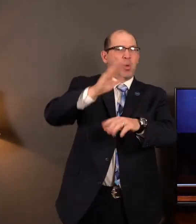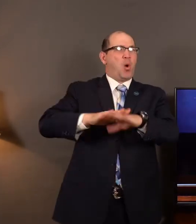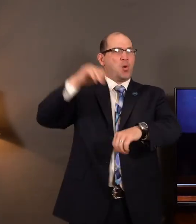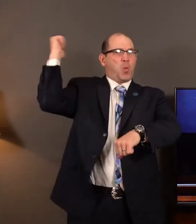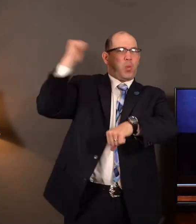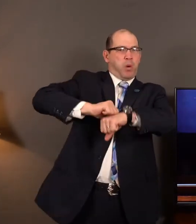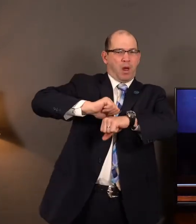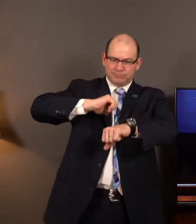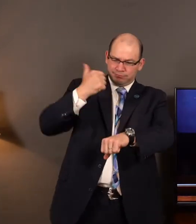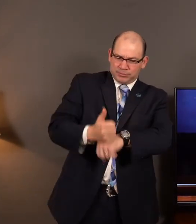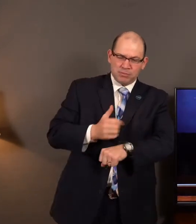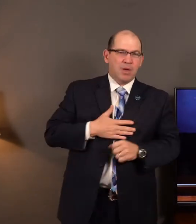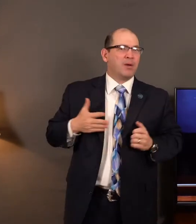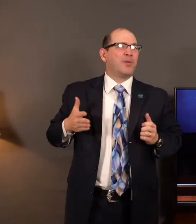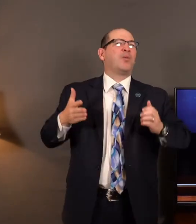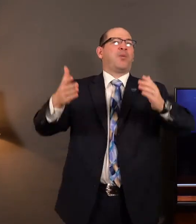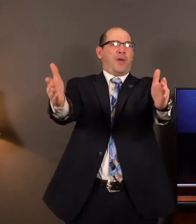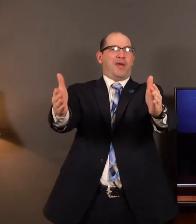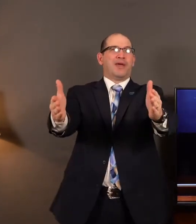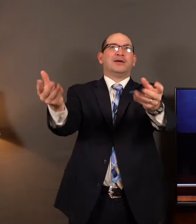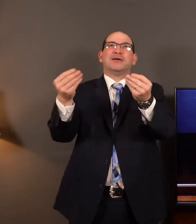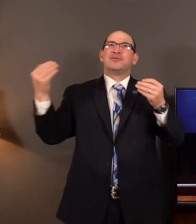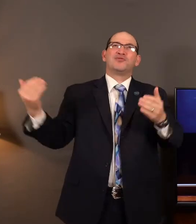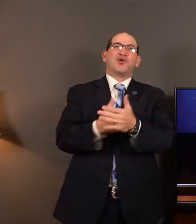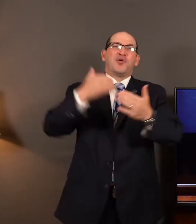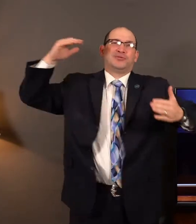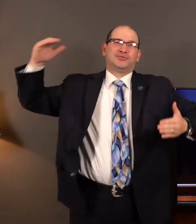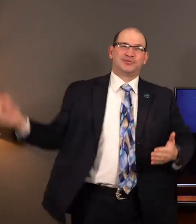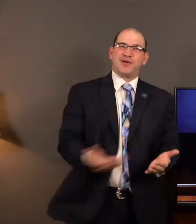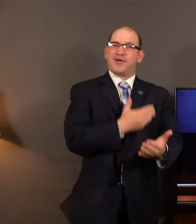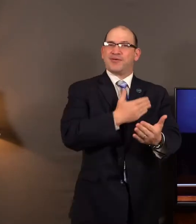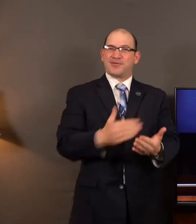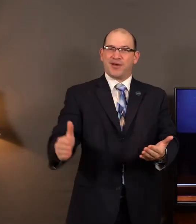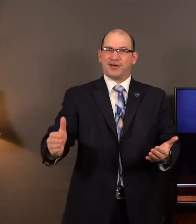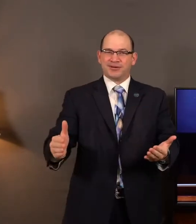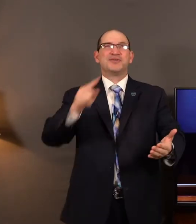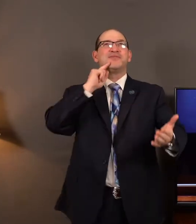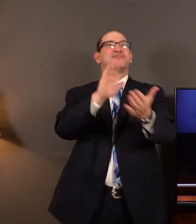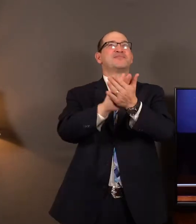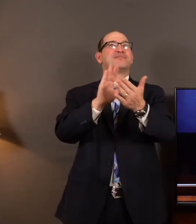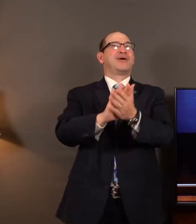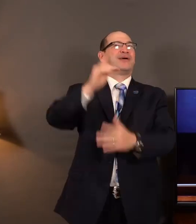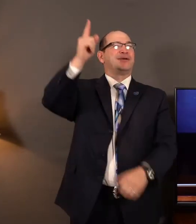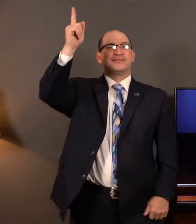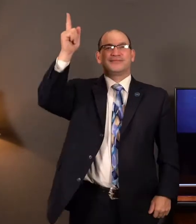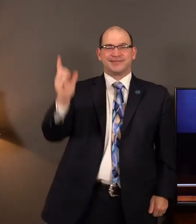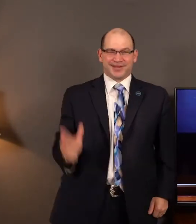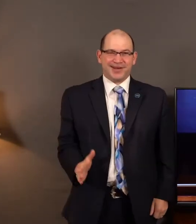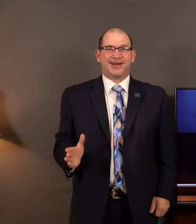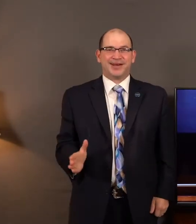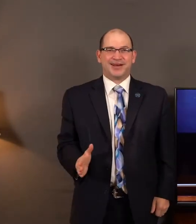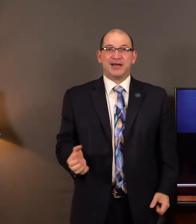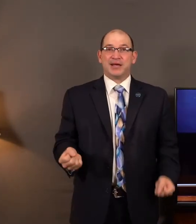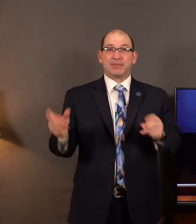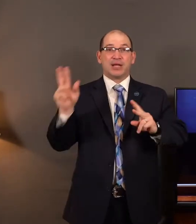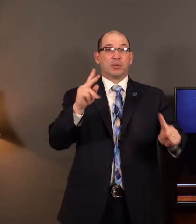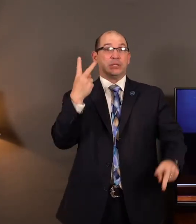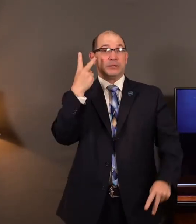established my goings. He hath put a new song in my mouth. Even praise unto our God. Many shall see it in fear.